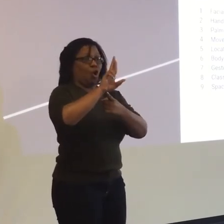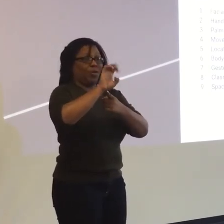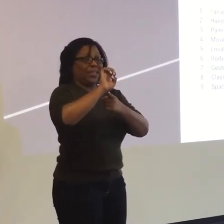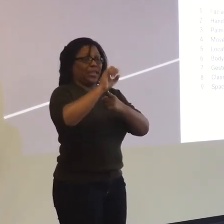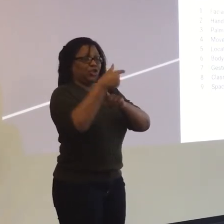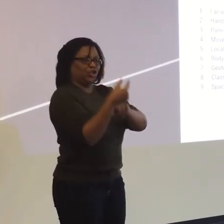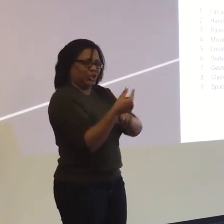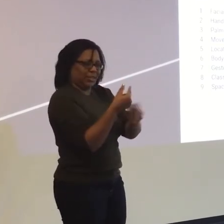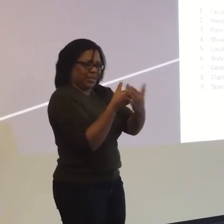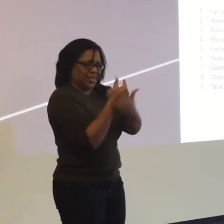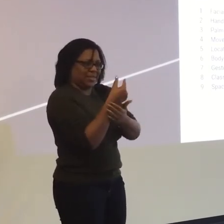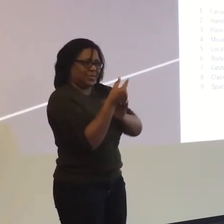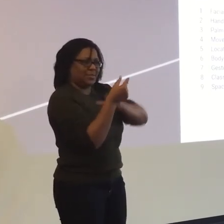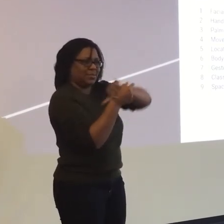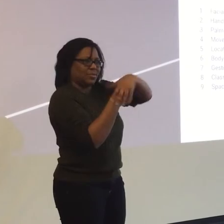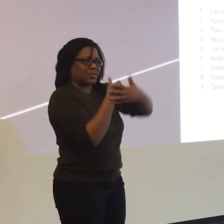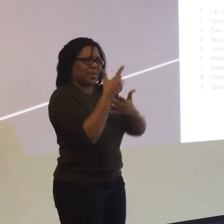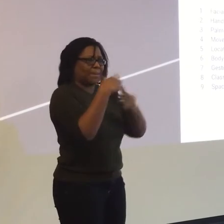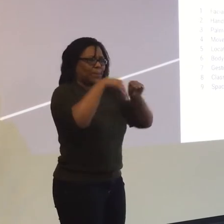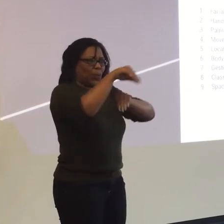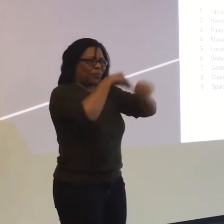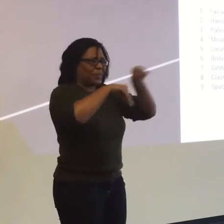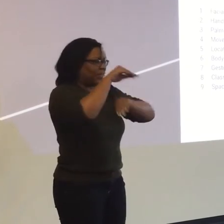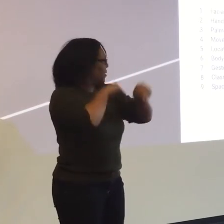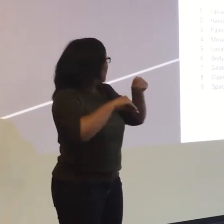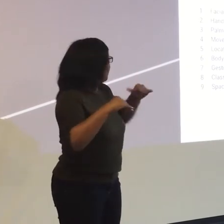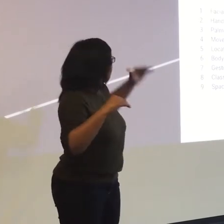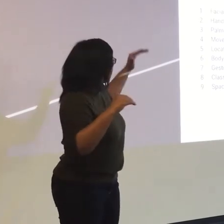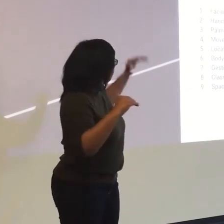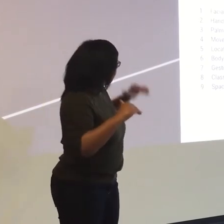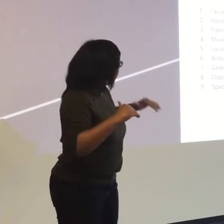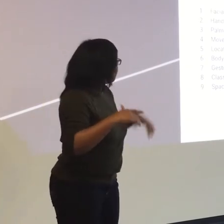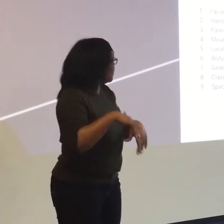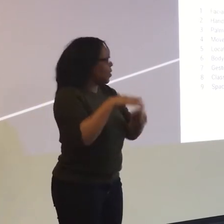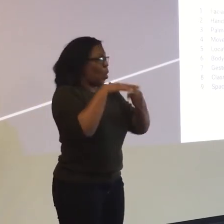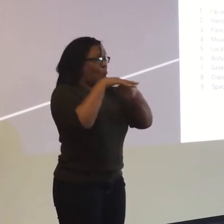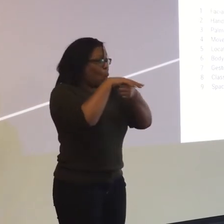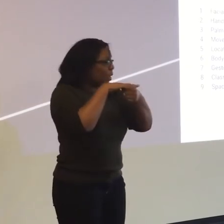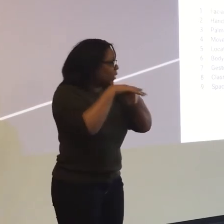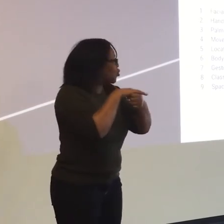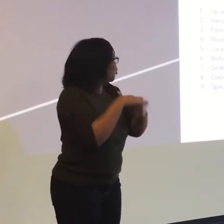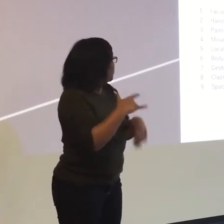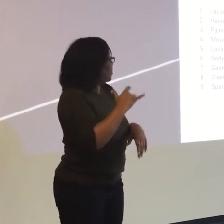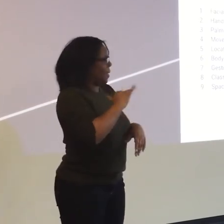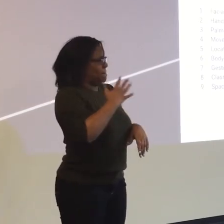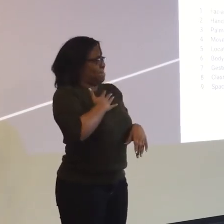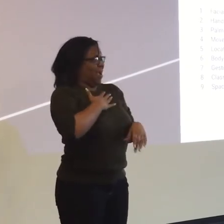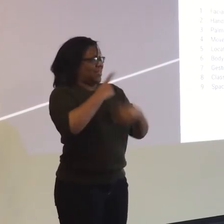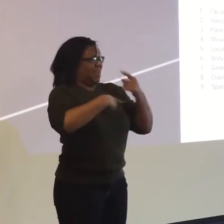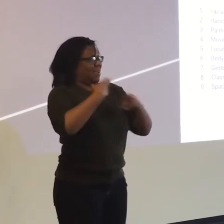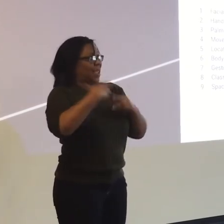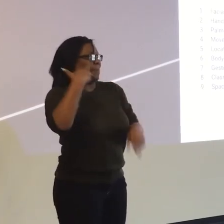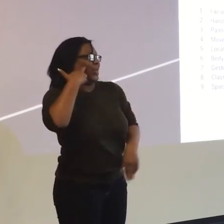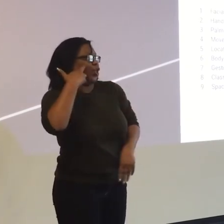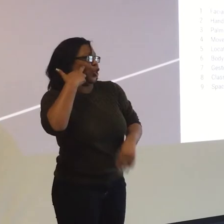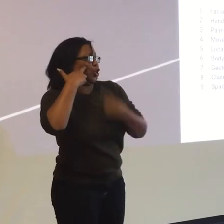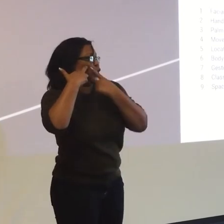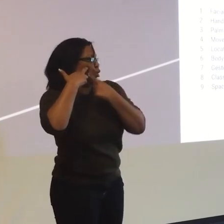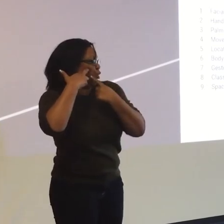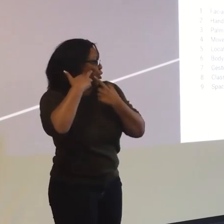If you do G, this is the letter G, you have to put it in the appropriate orientation in order for it to actually be a